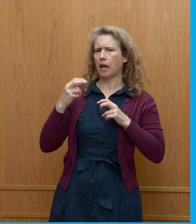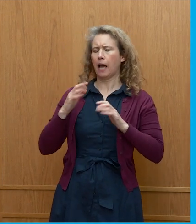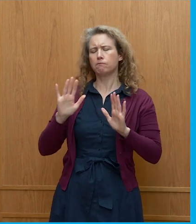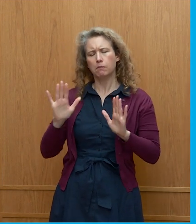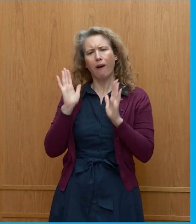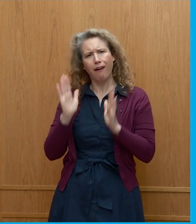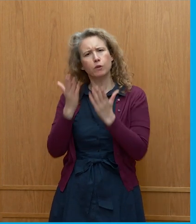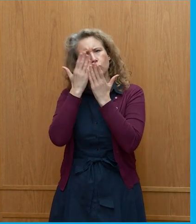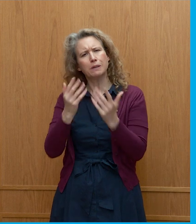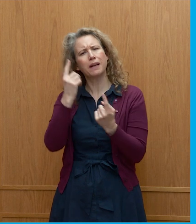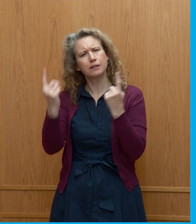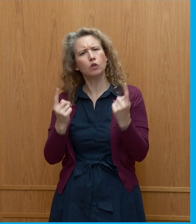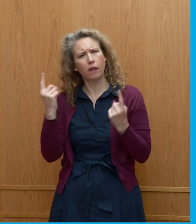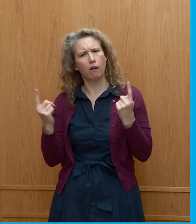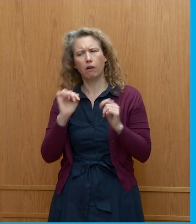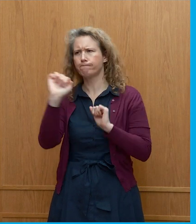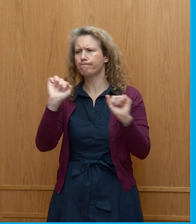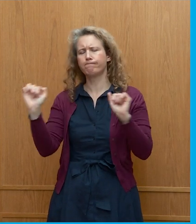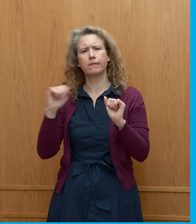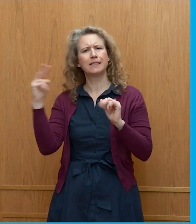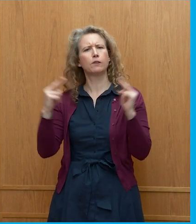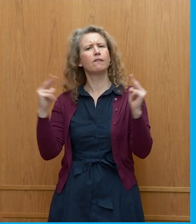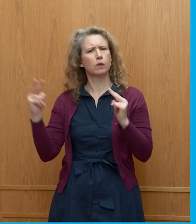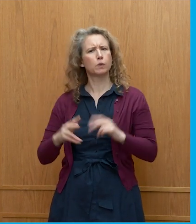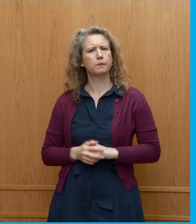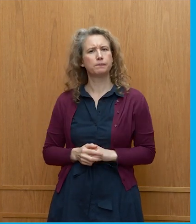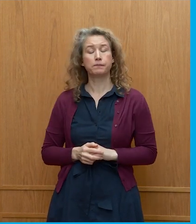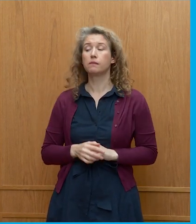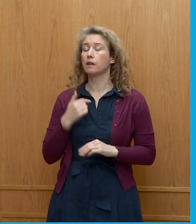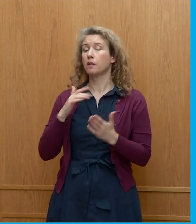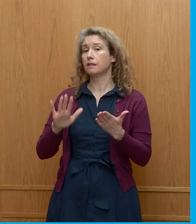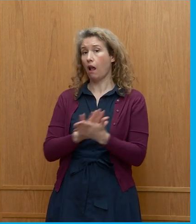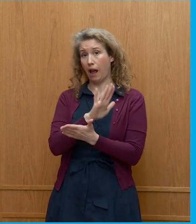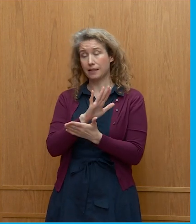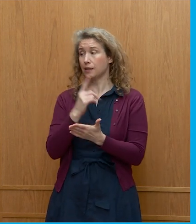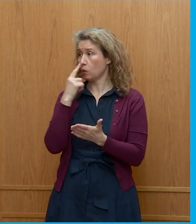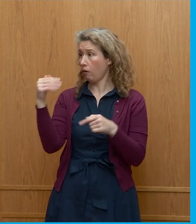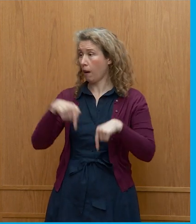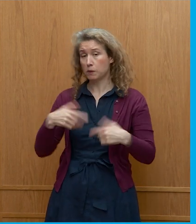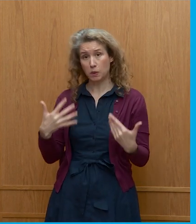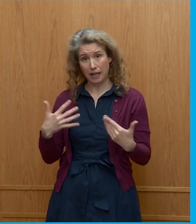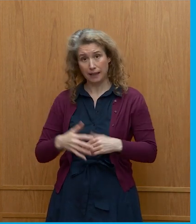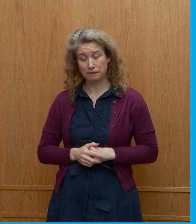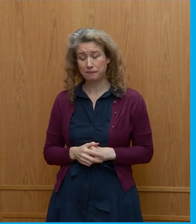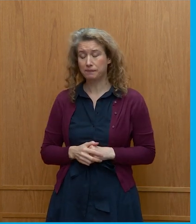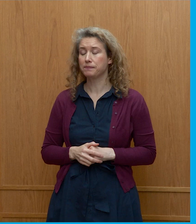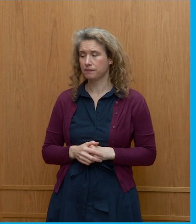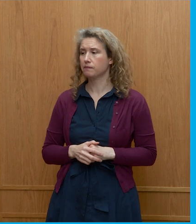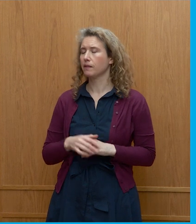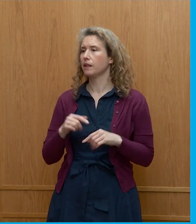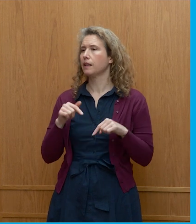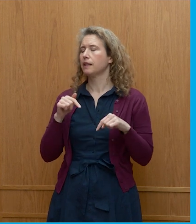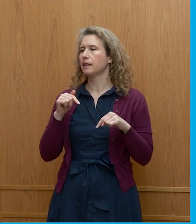treat each other with respect at all times. We are delighted that you can join us today in